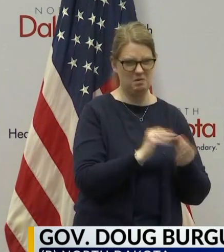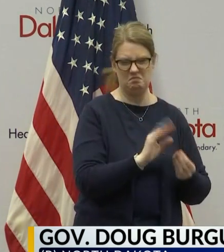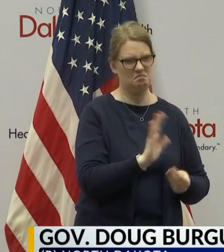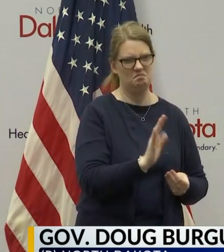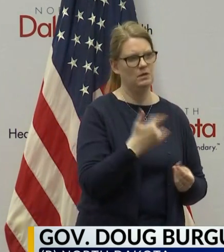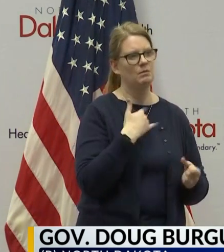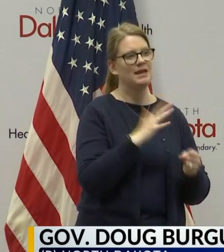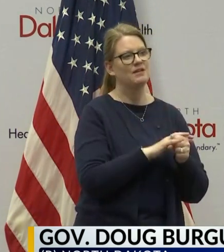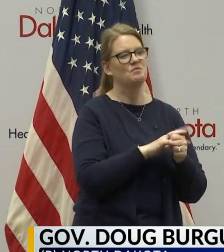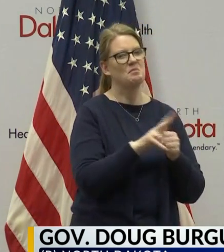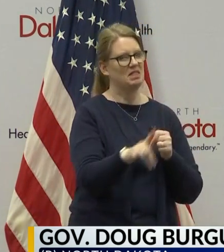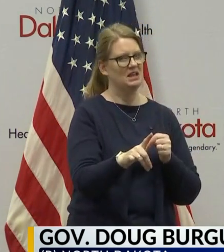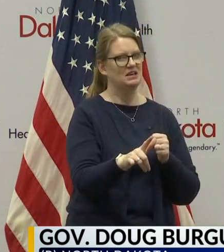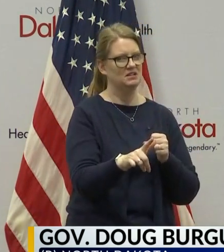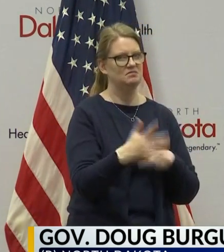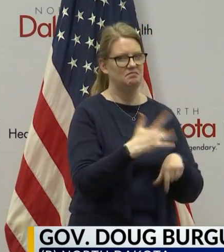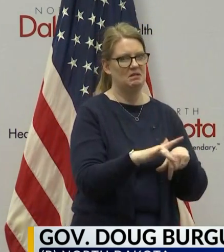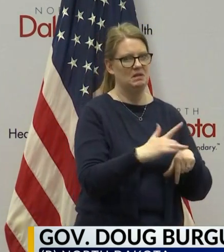we've got plenty of space right now.